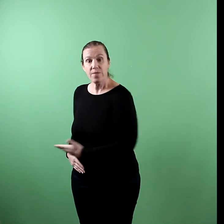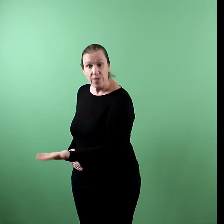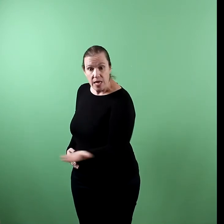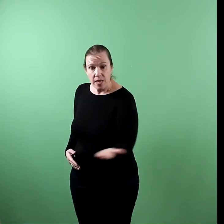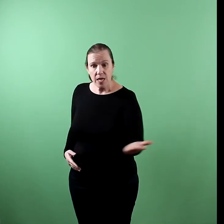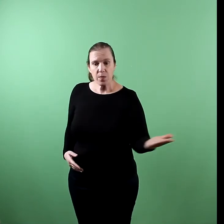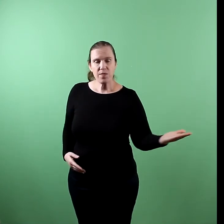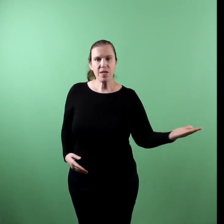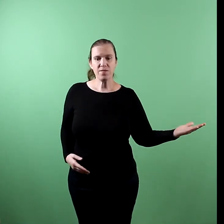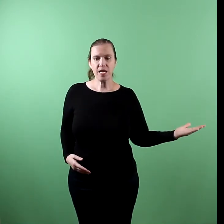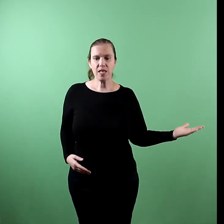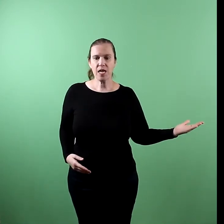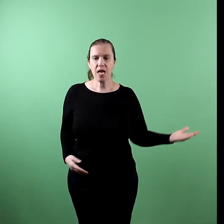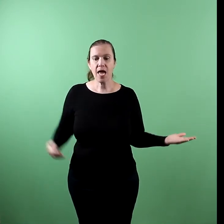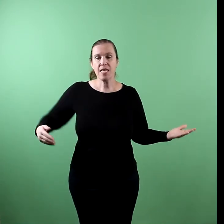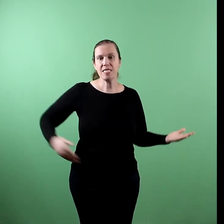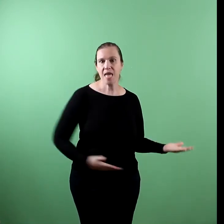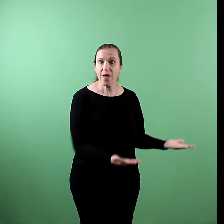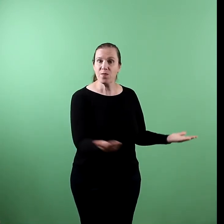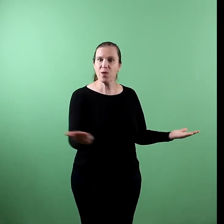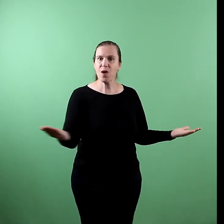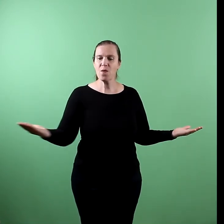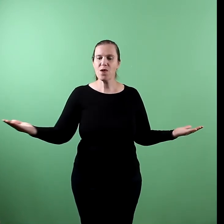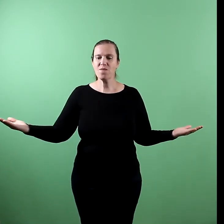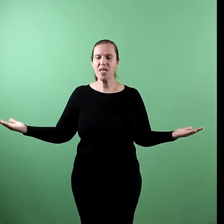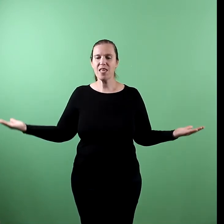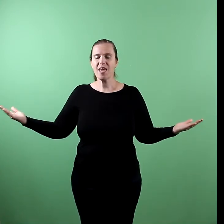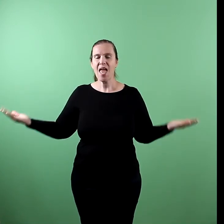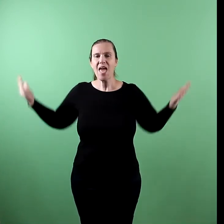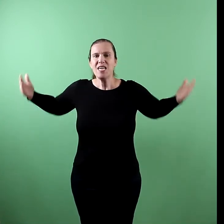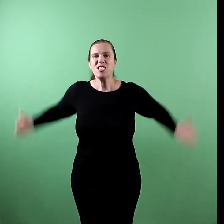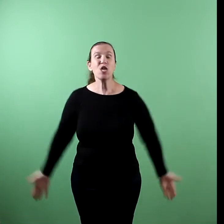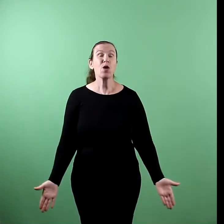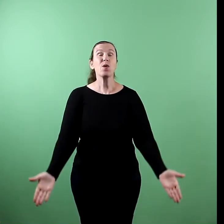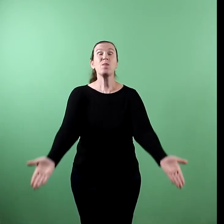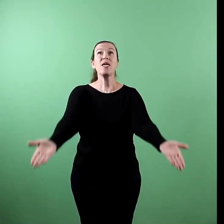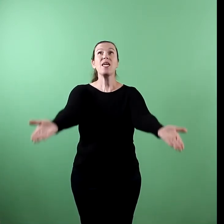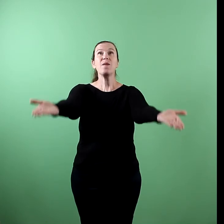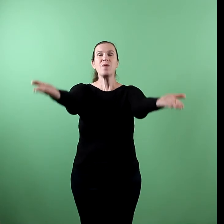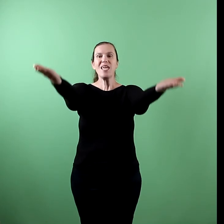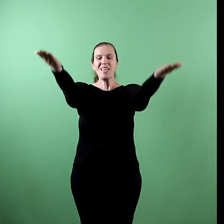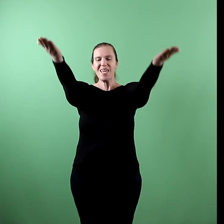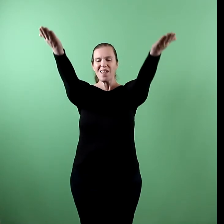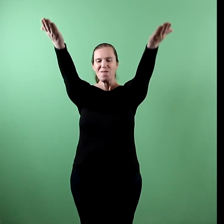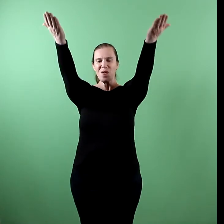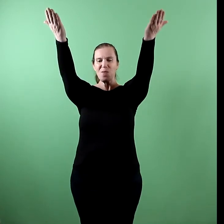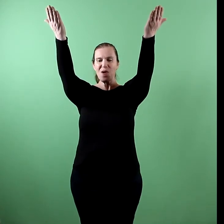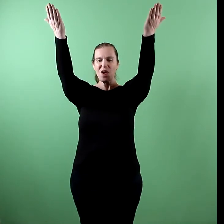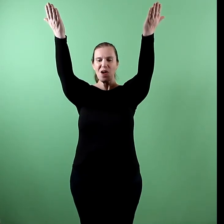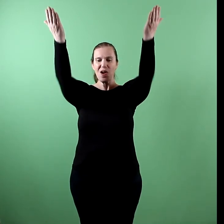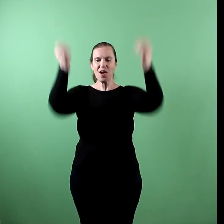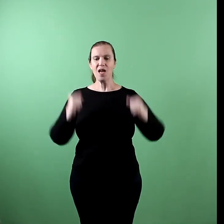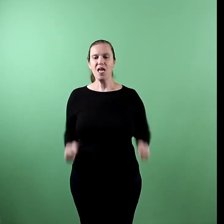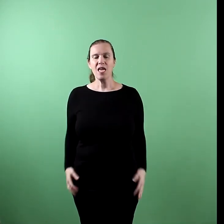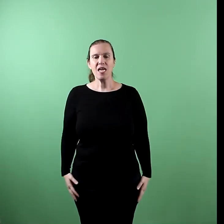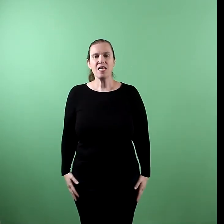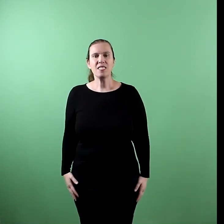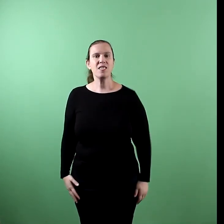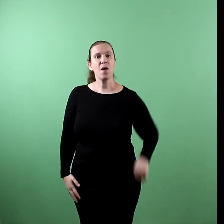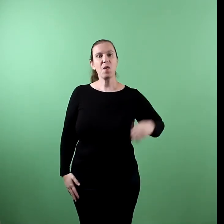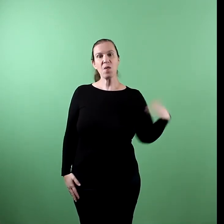There's a feeling we've been feeling that it's time for a revealing and it sure would be appealing if it were.